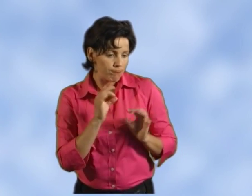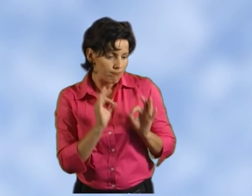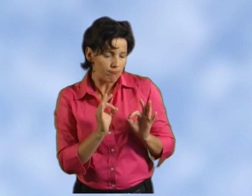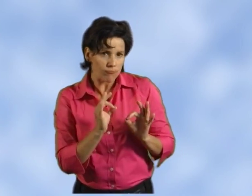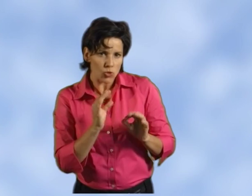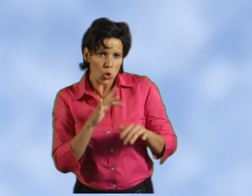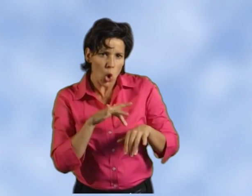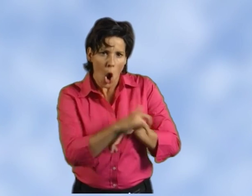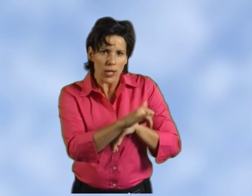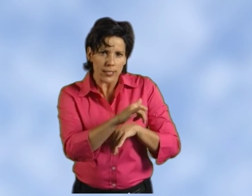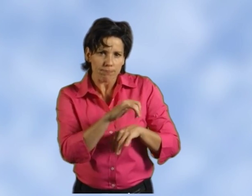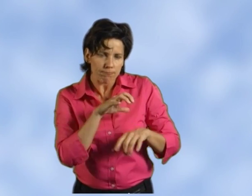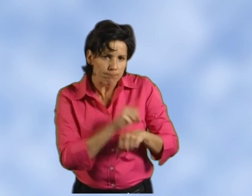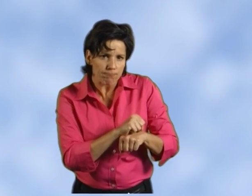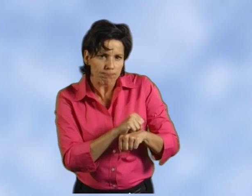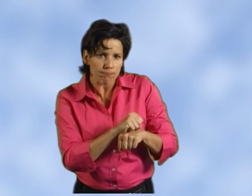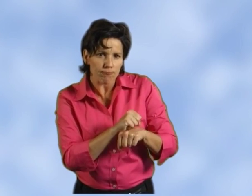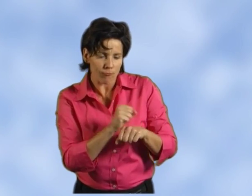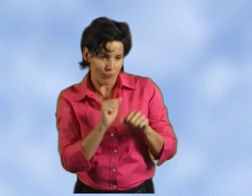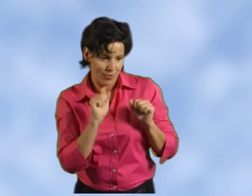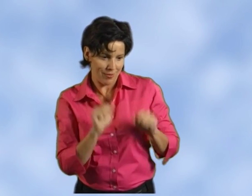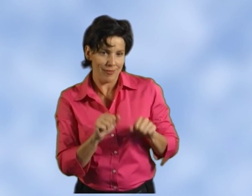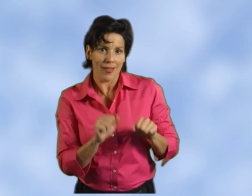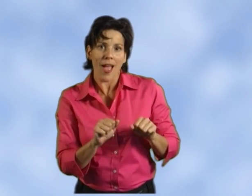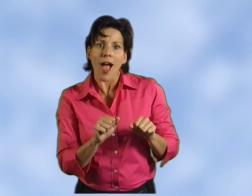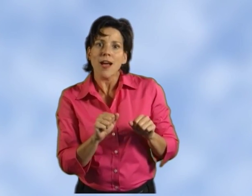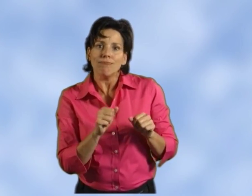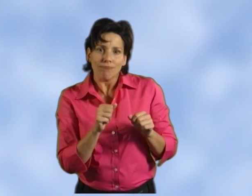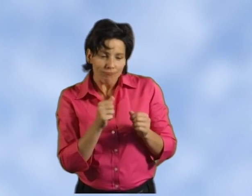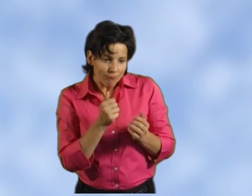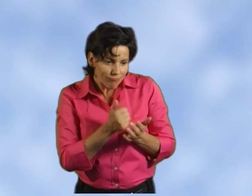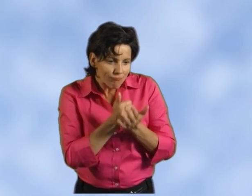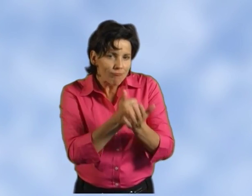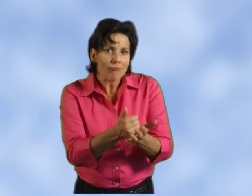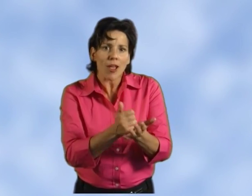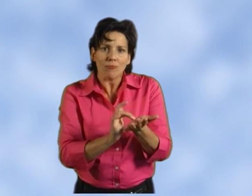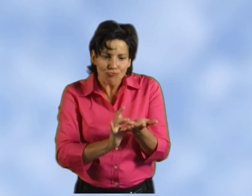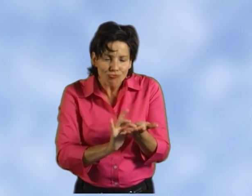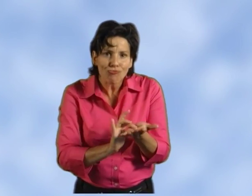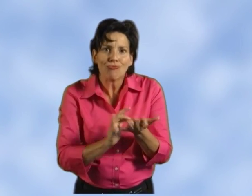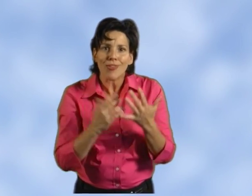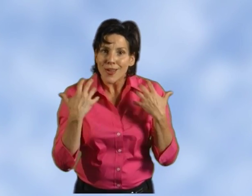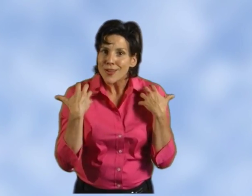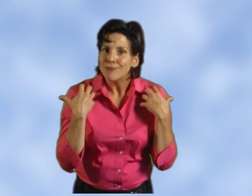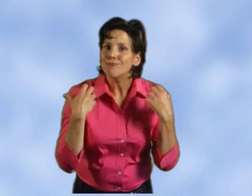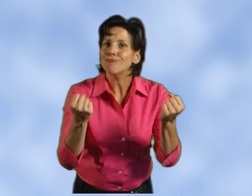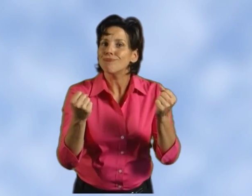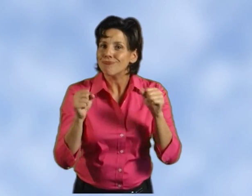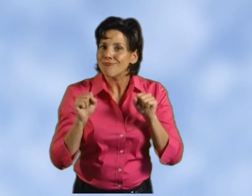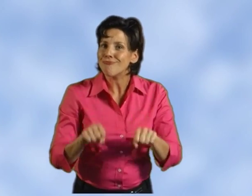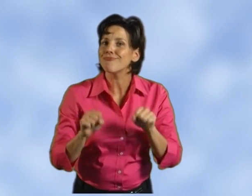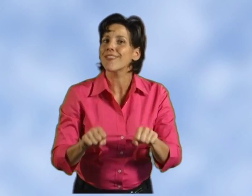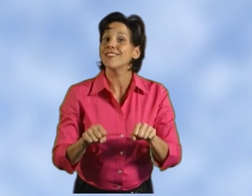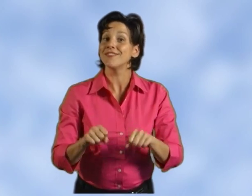of finding breast cancer at its earliest stages when it is most treatable.